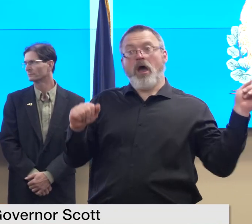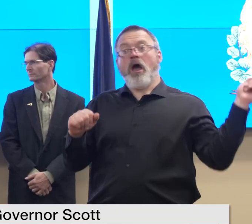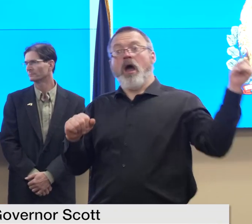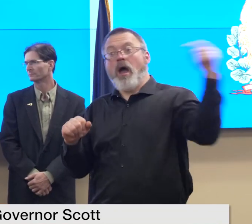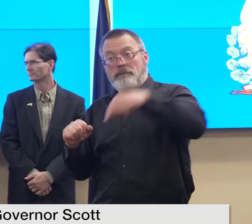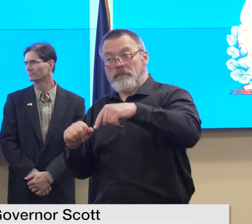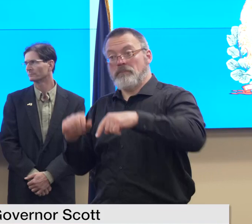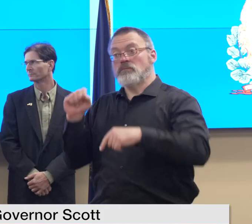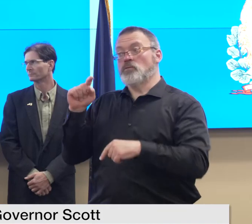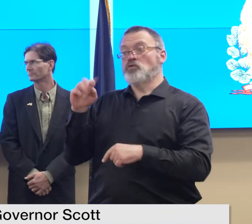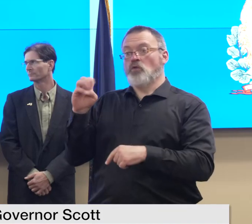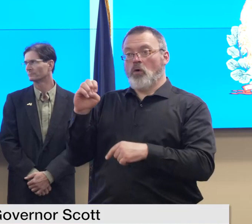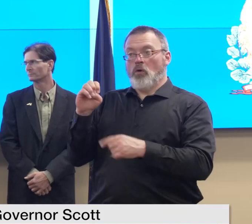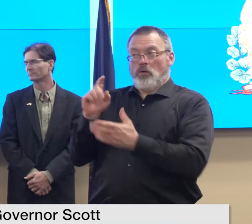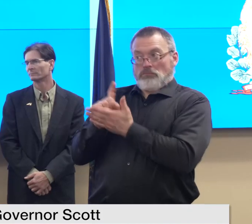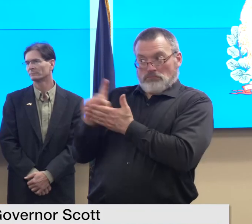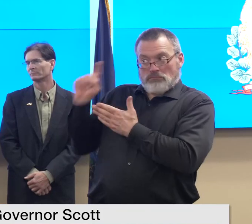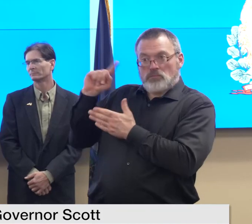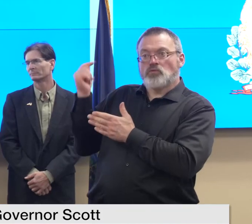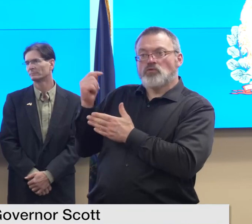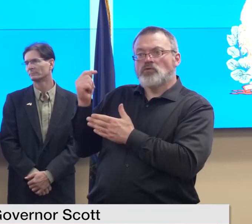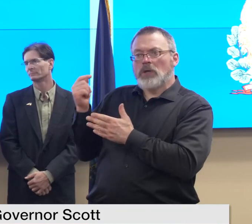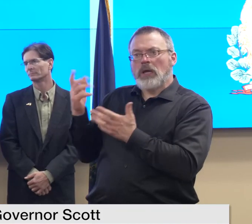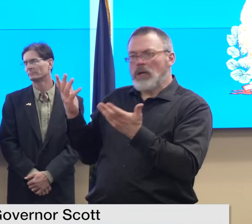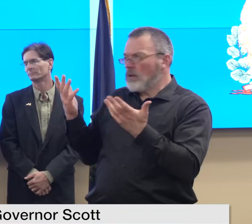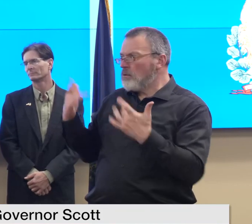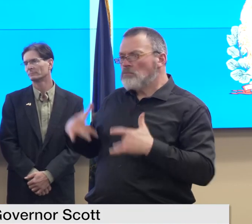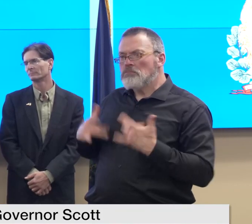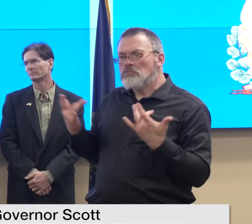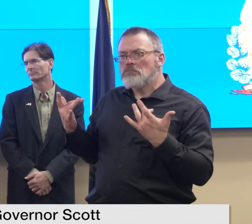that's still in progress yeah still in progress